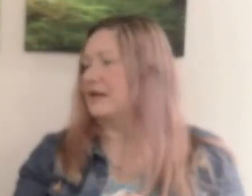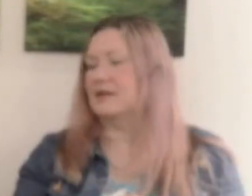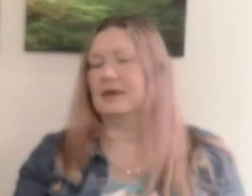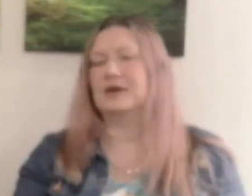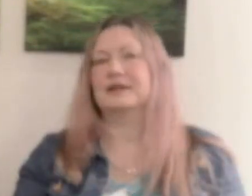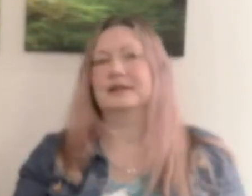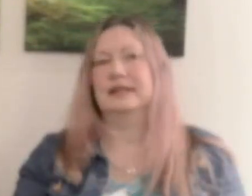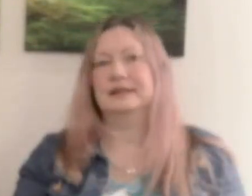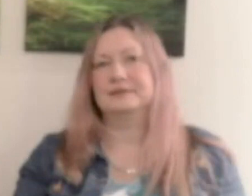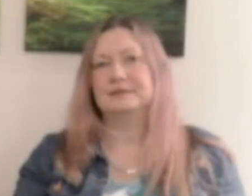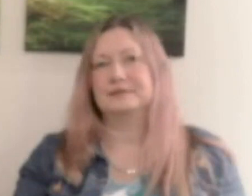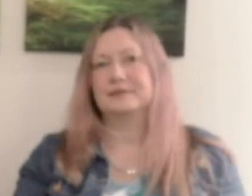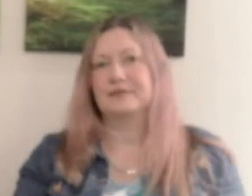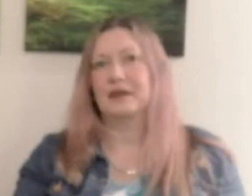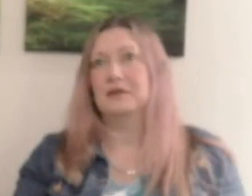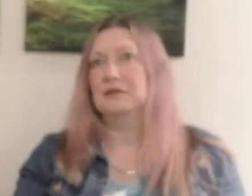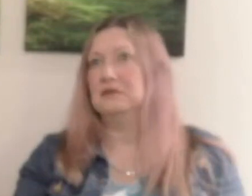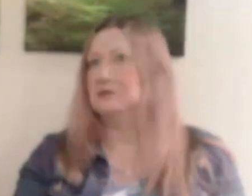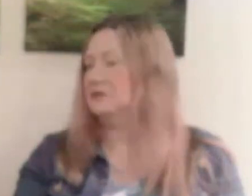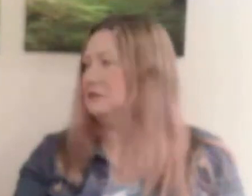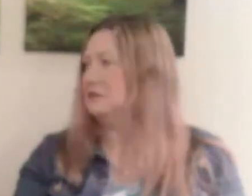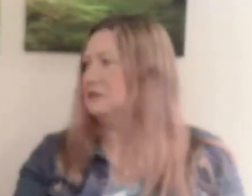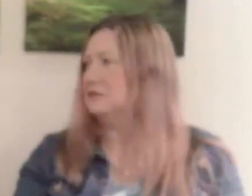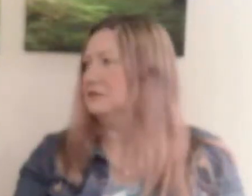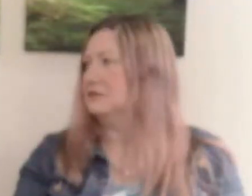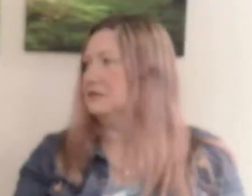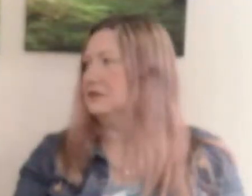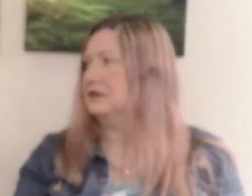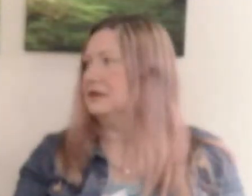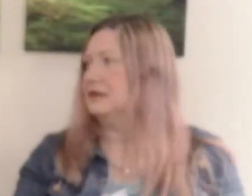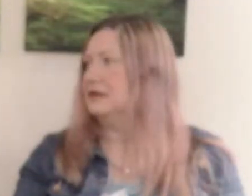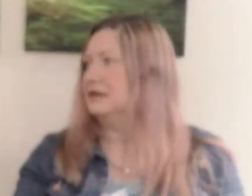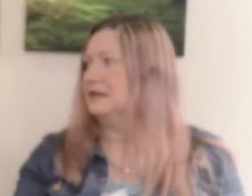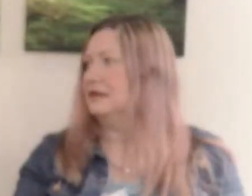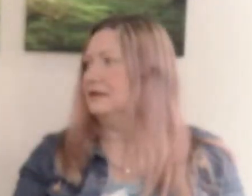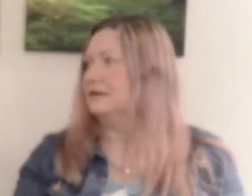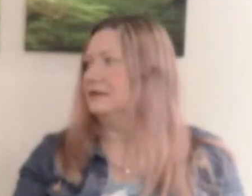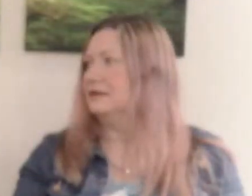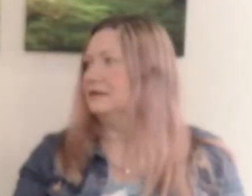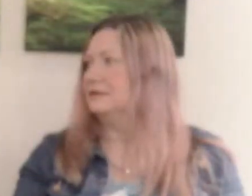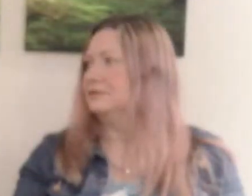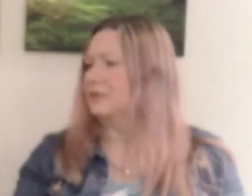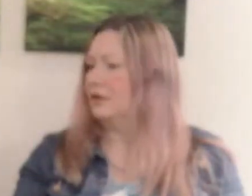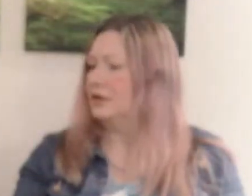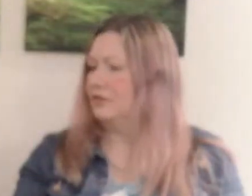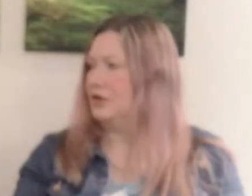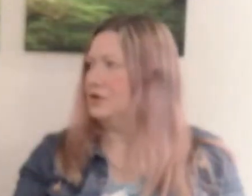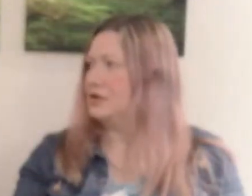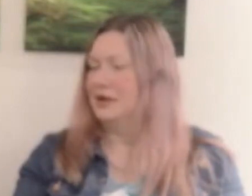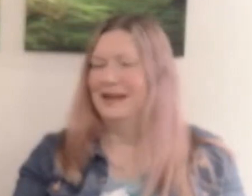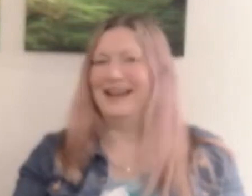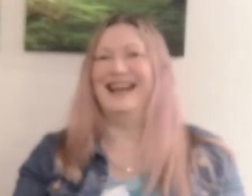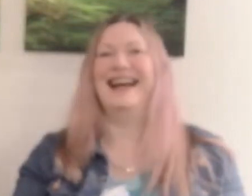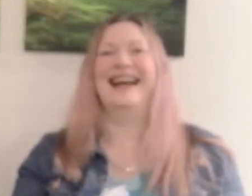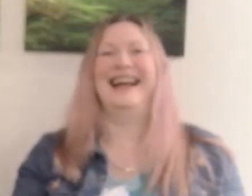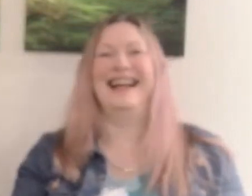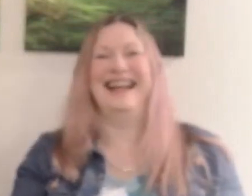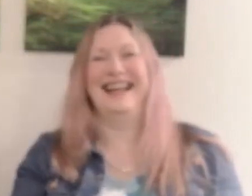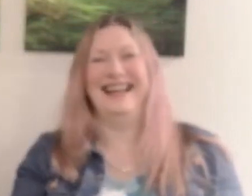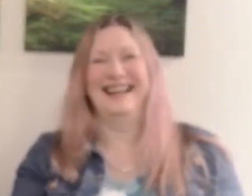The 100 is perfection. if you're close to perfection... No. But if you're close to perfection... All right, just me